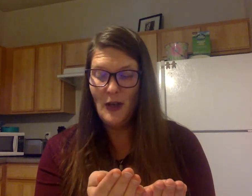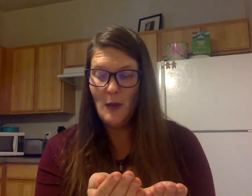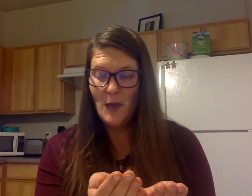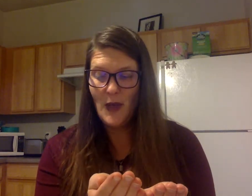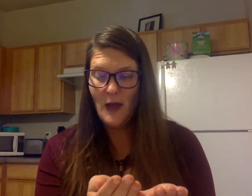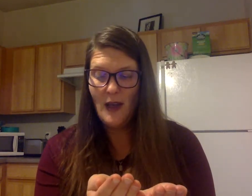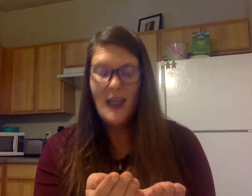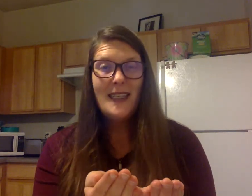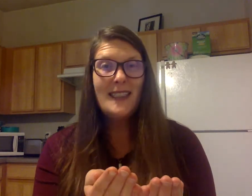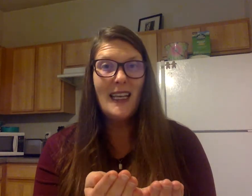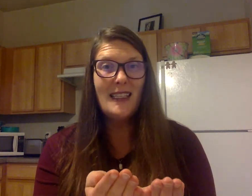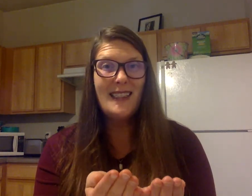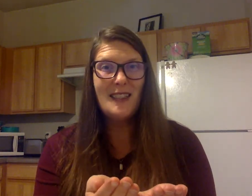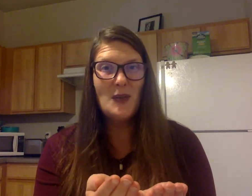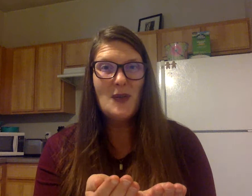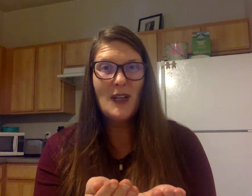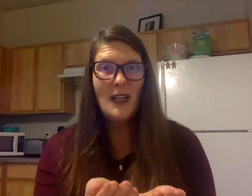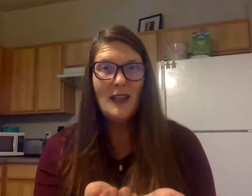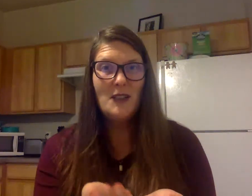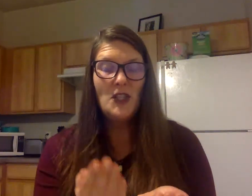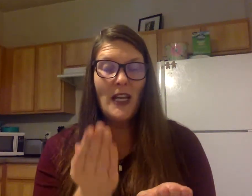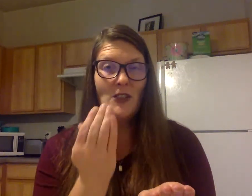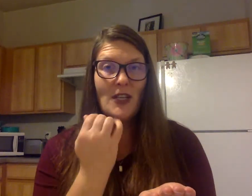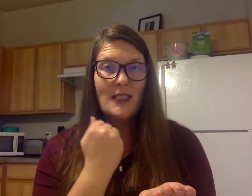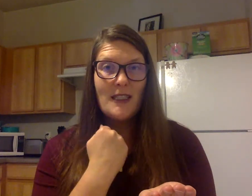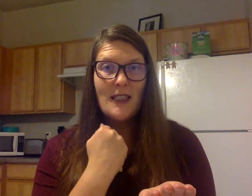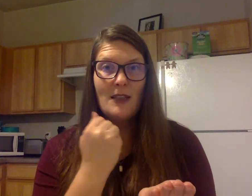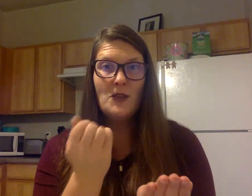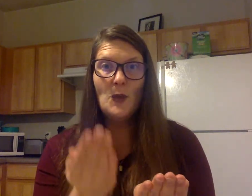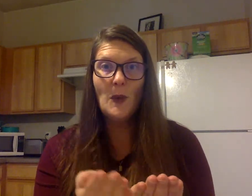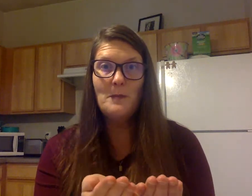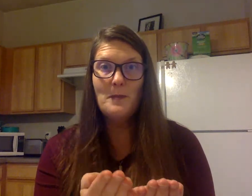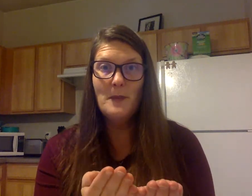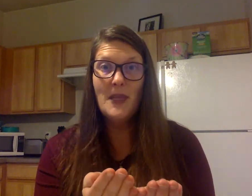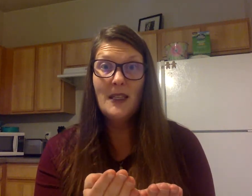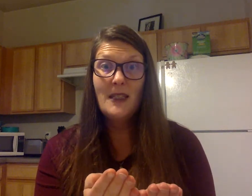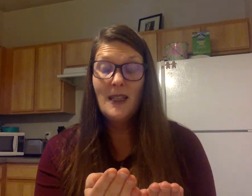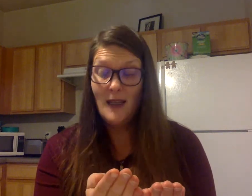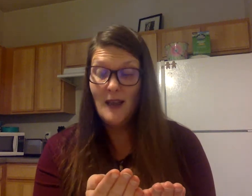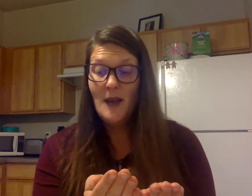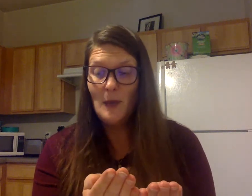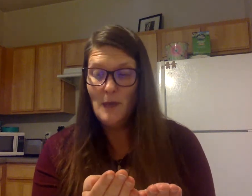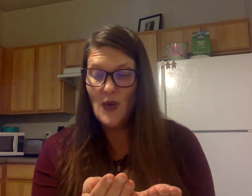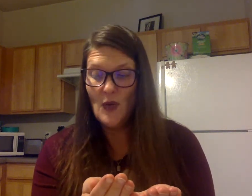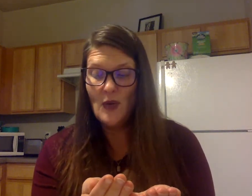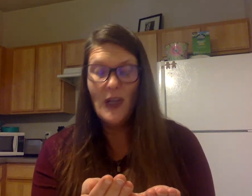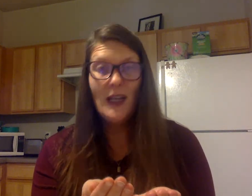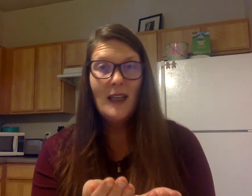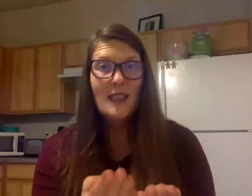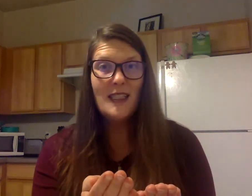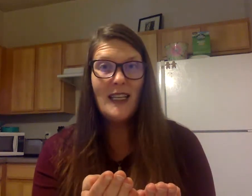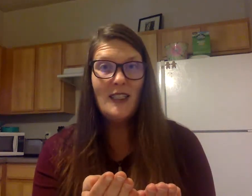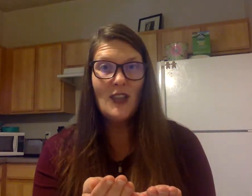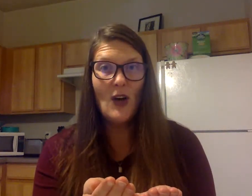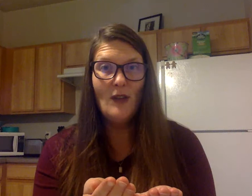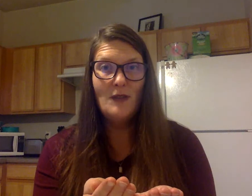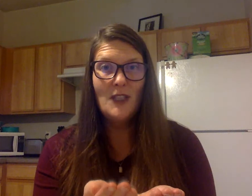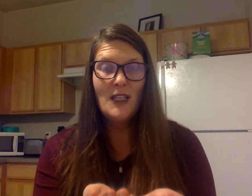jump. Say silk. Change s to m, milk. Say soft.